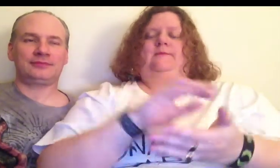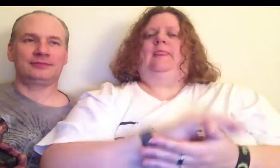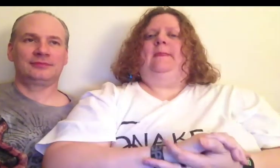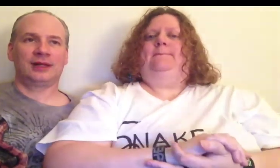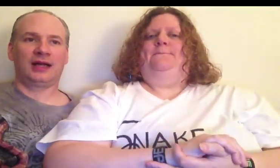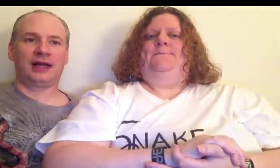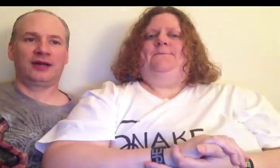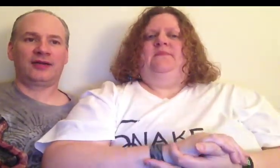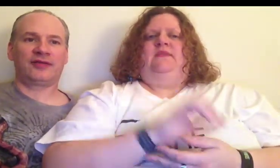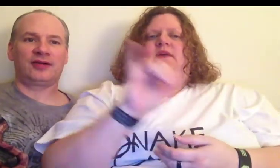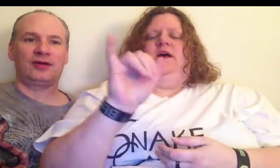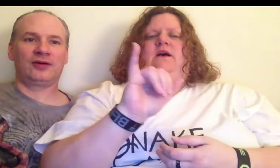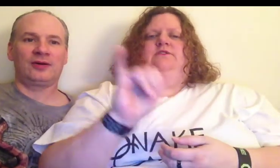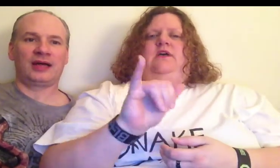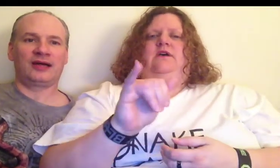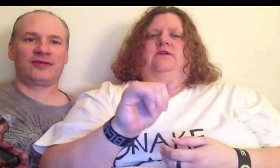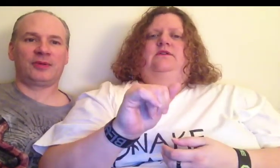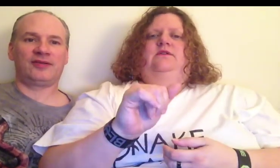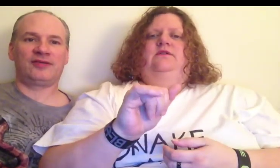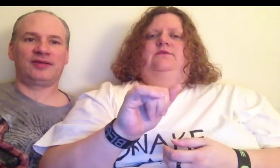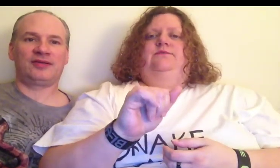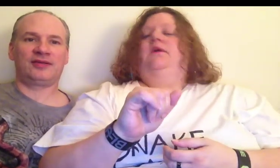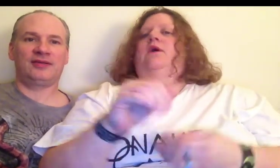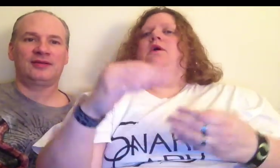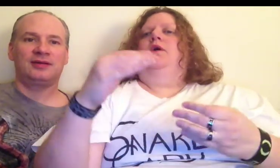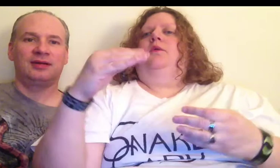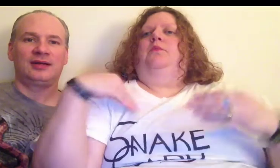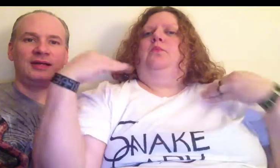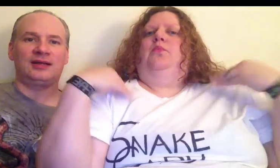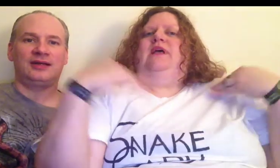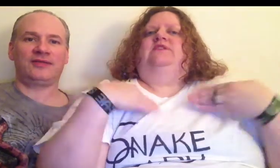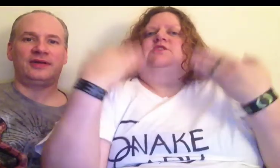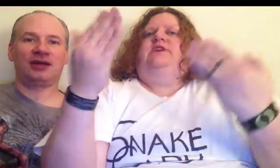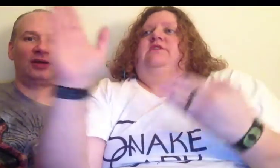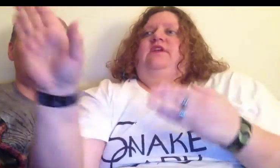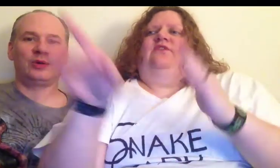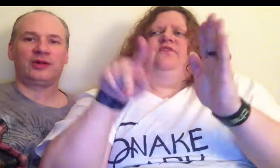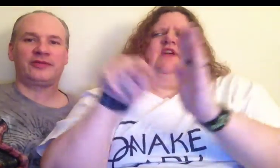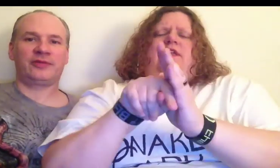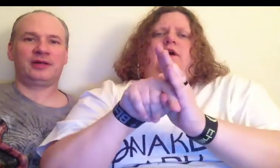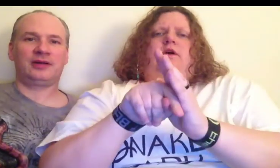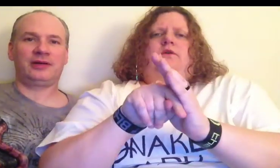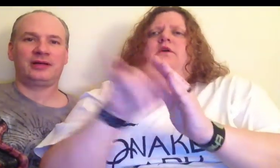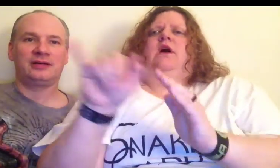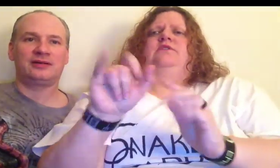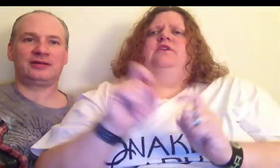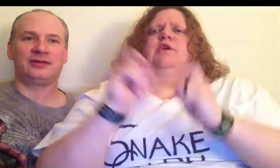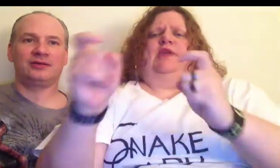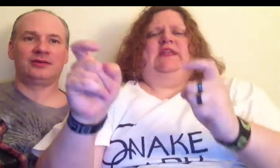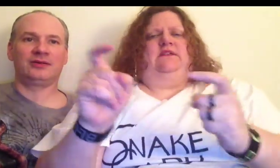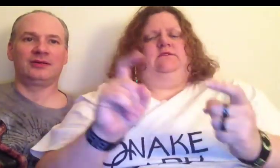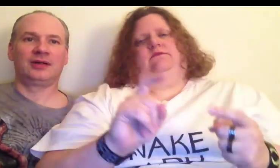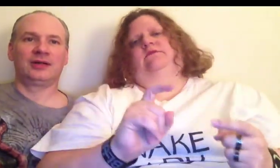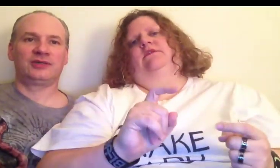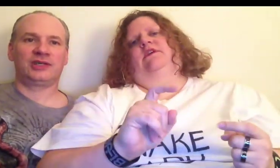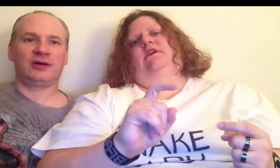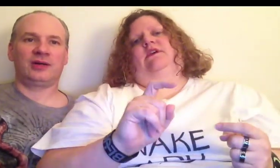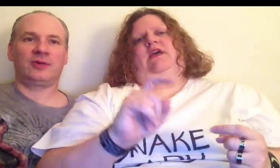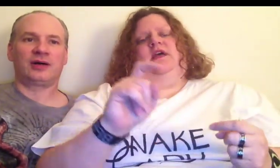And also, as Brett suggested in his video, we will also be donating to charitywater